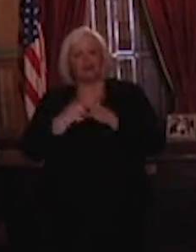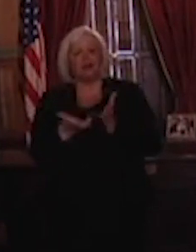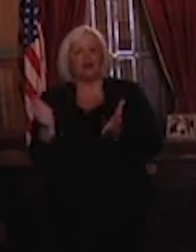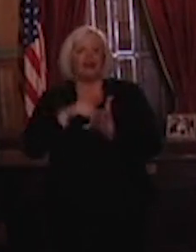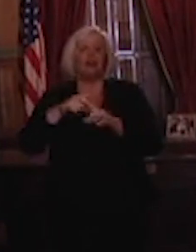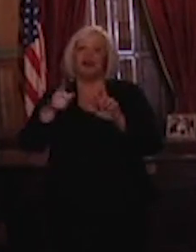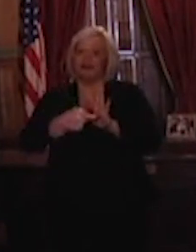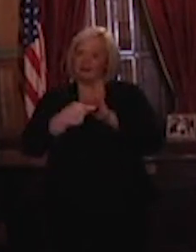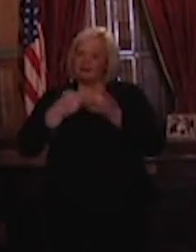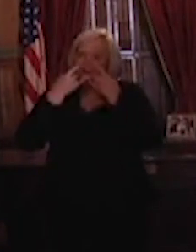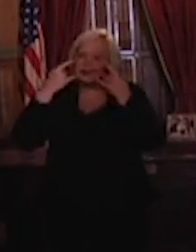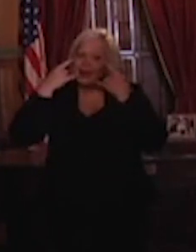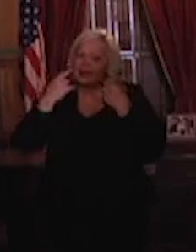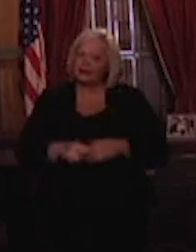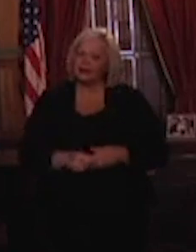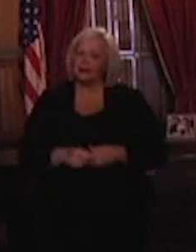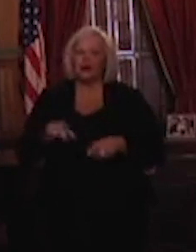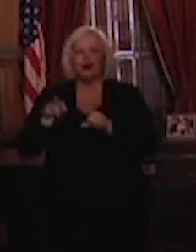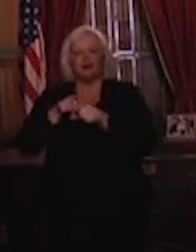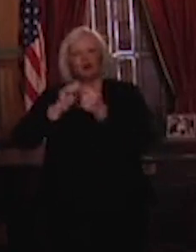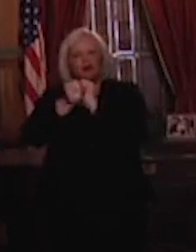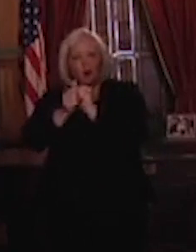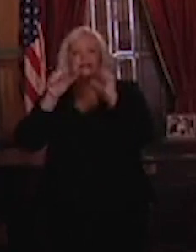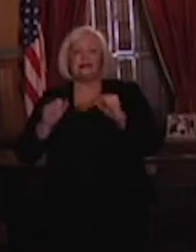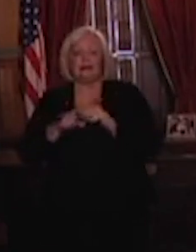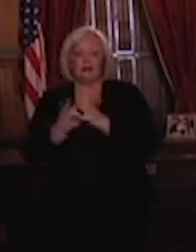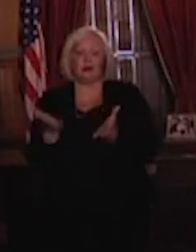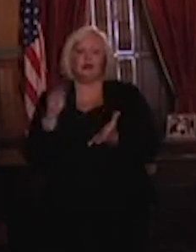masks and indoor non-contact sports may resume.